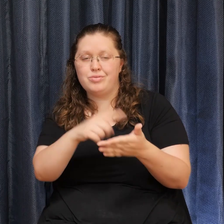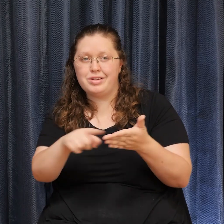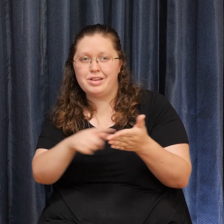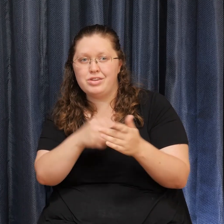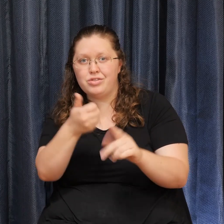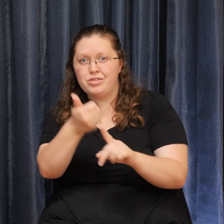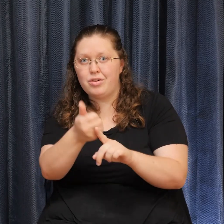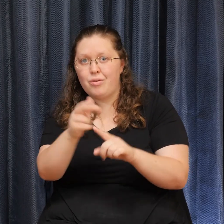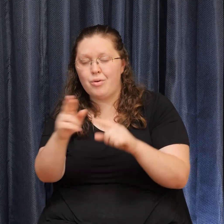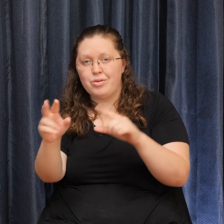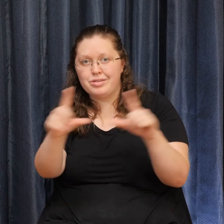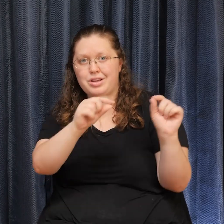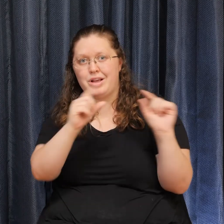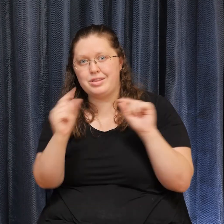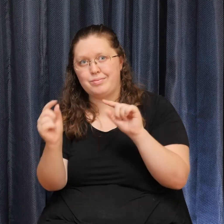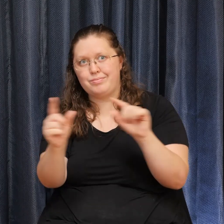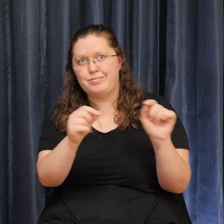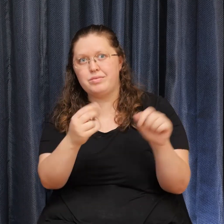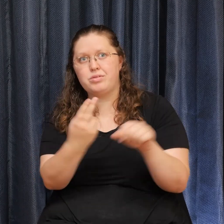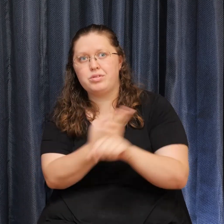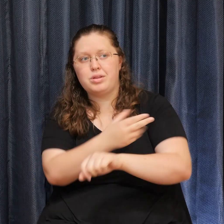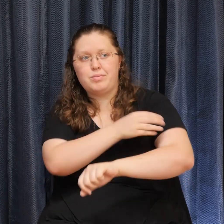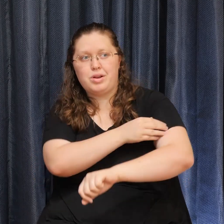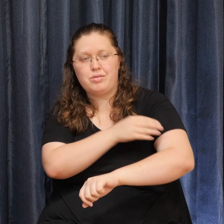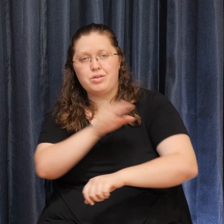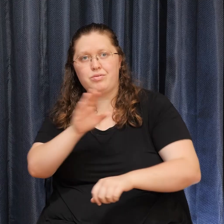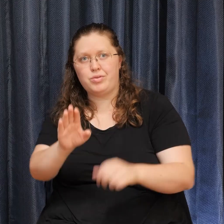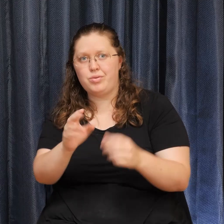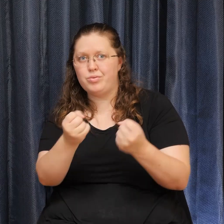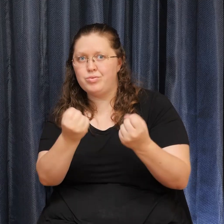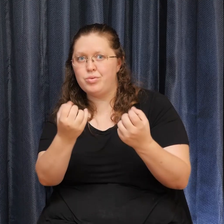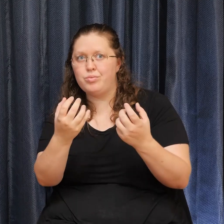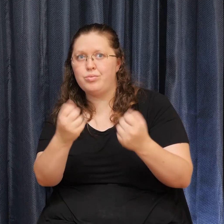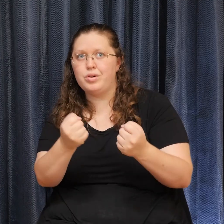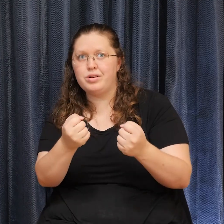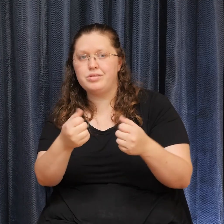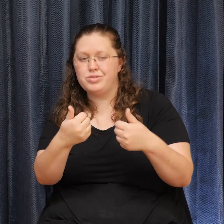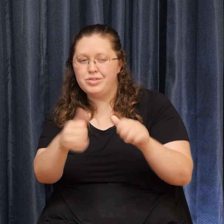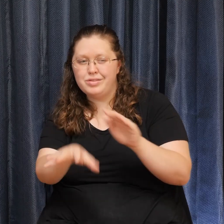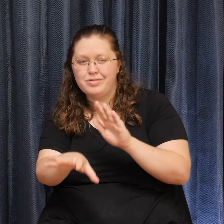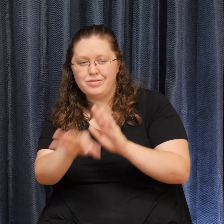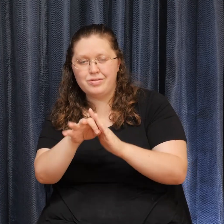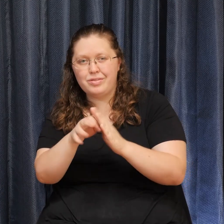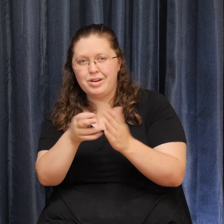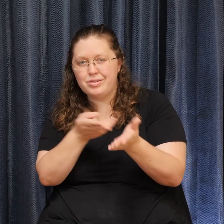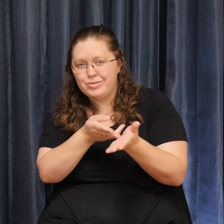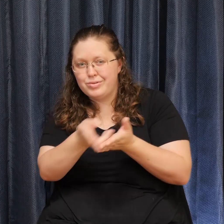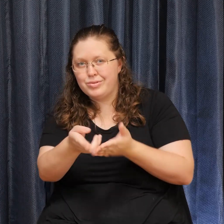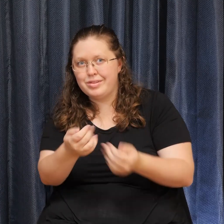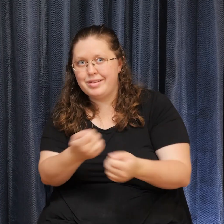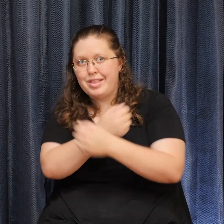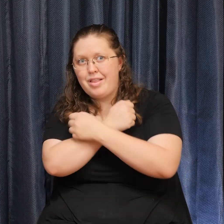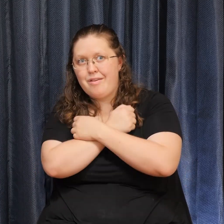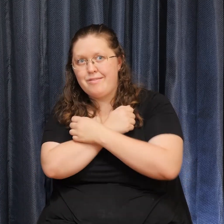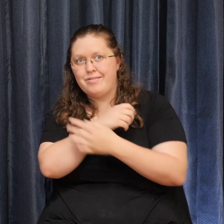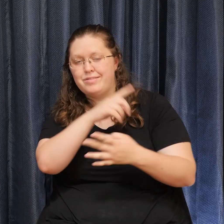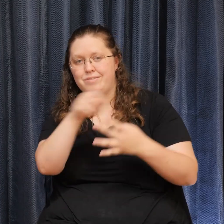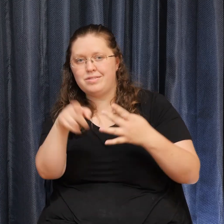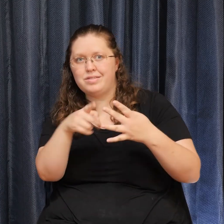the power of your word In the direction of truth and love The second was Don't take anything